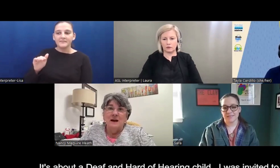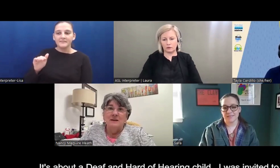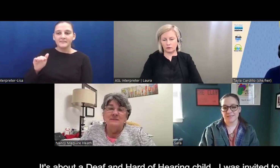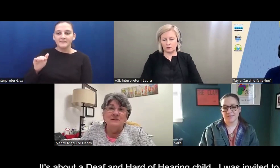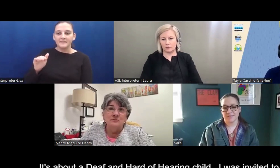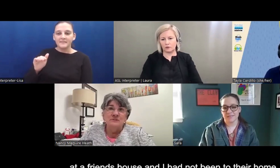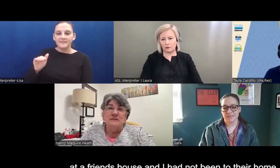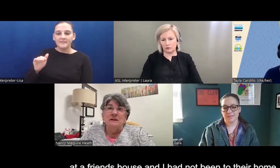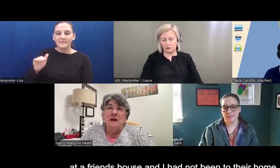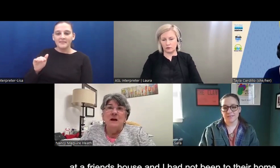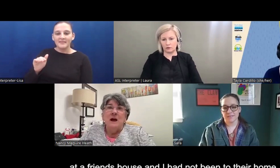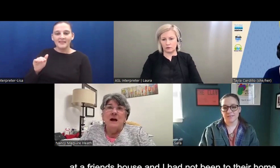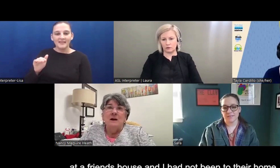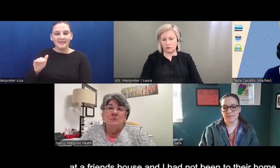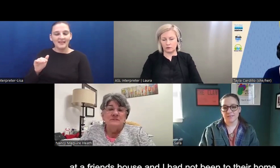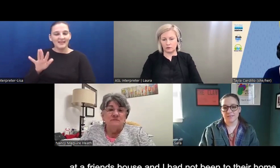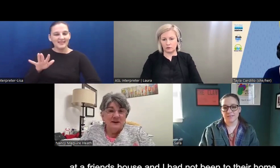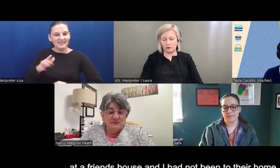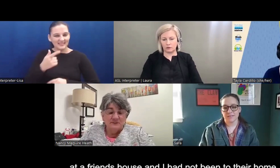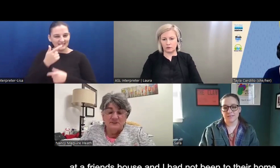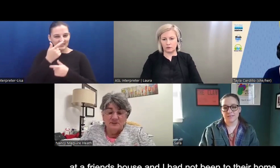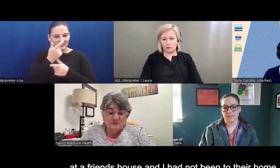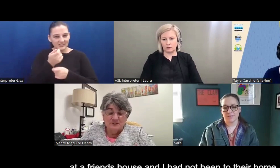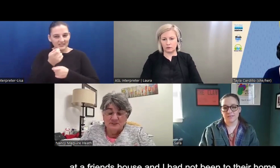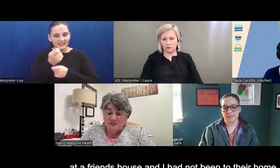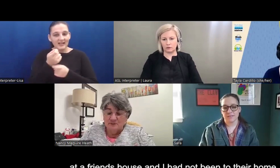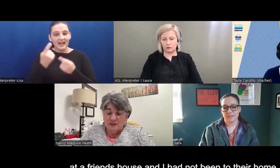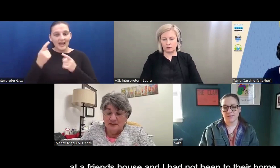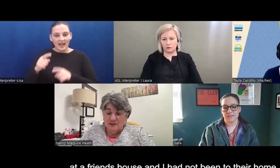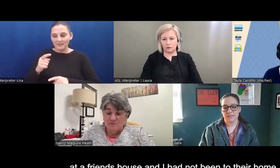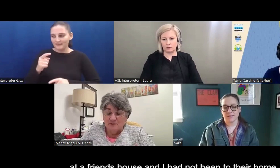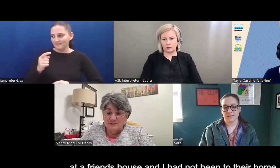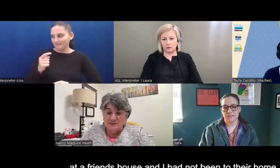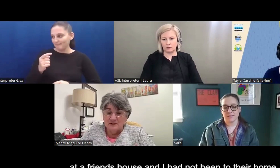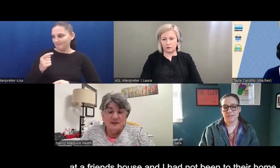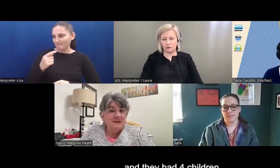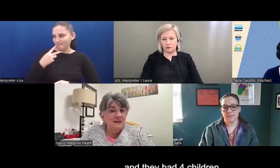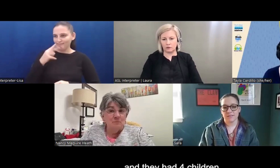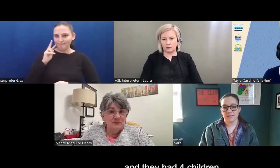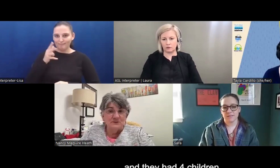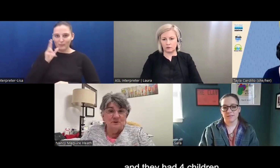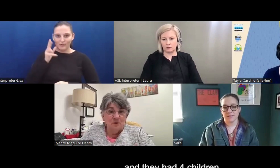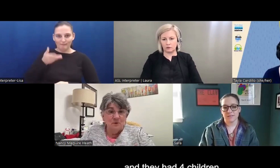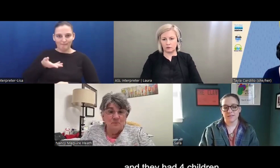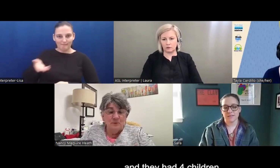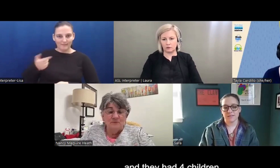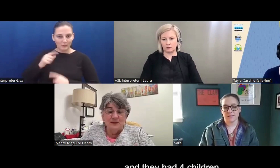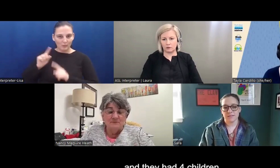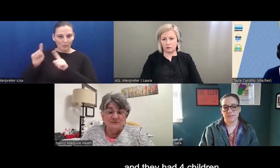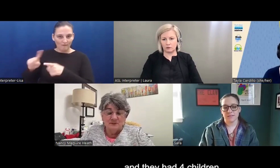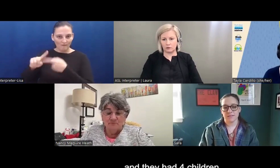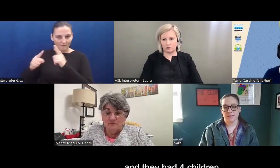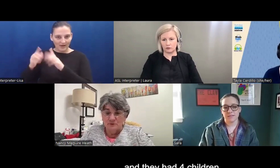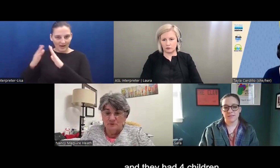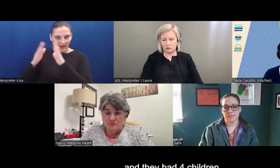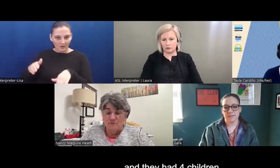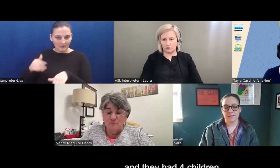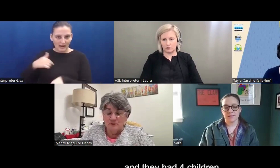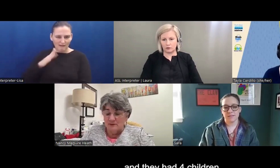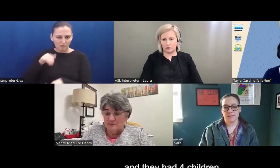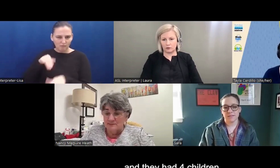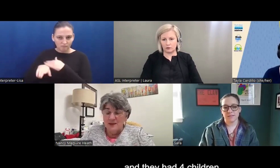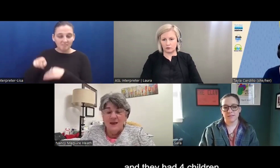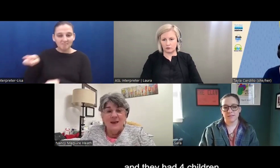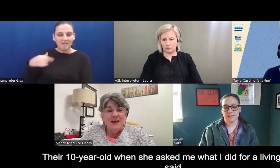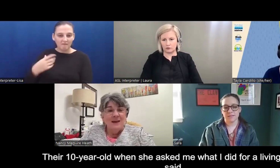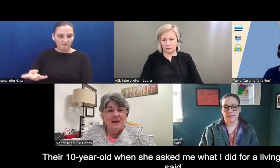And it's interesting. I was invited to dinner just the other night at a friend's house. I had never been to their home, and they have several children. have